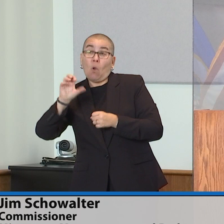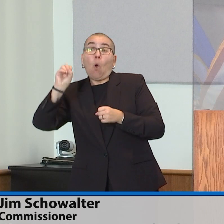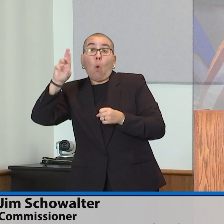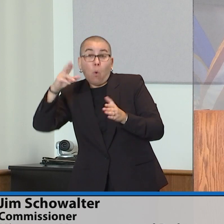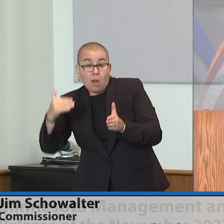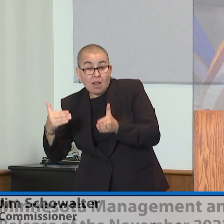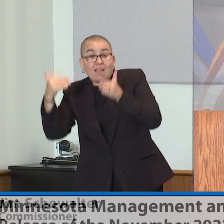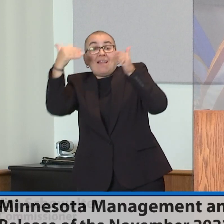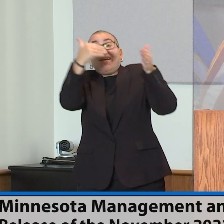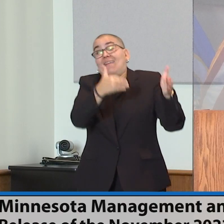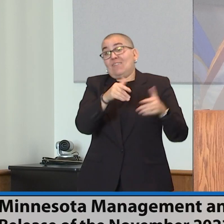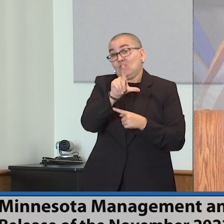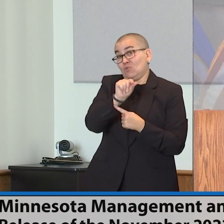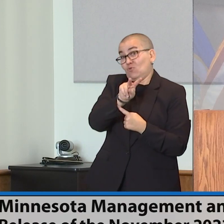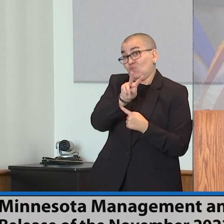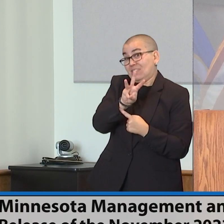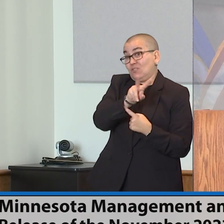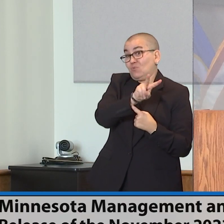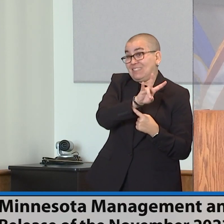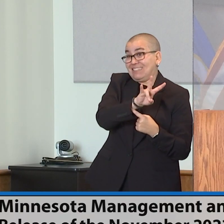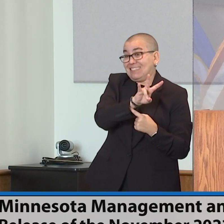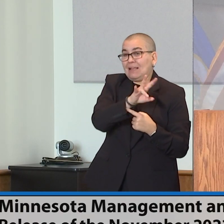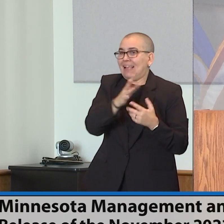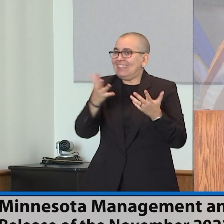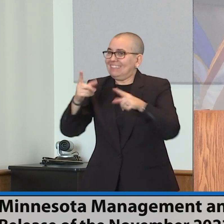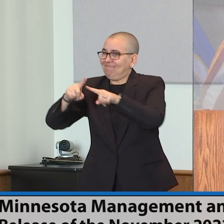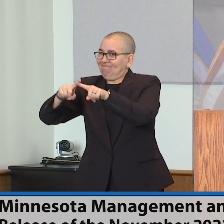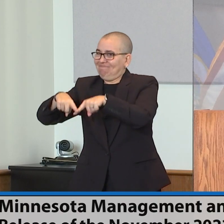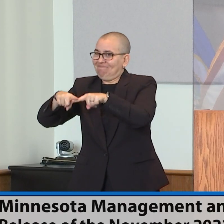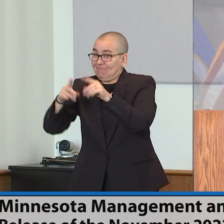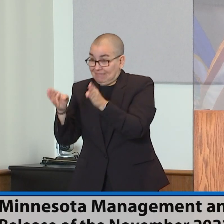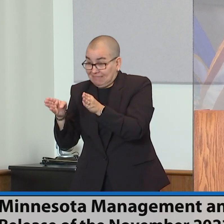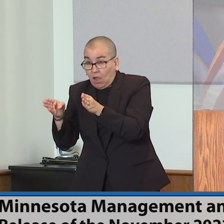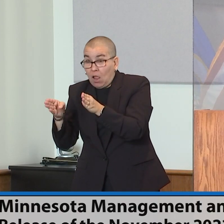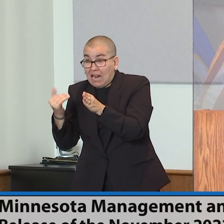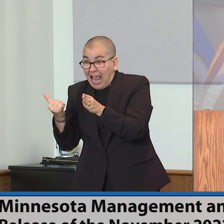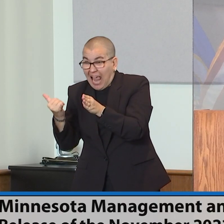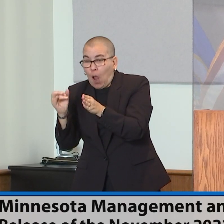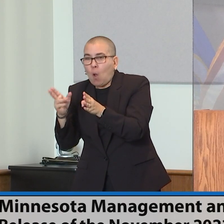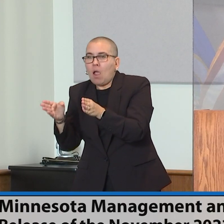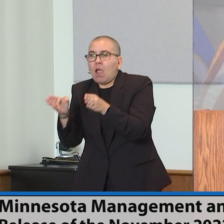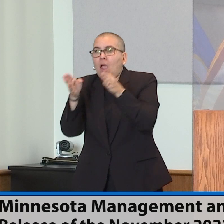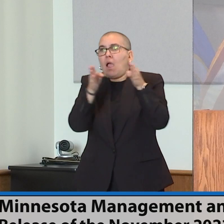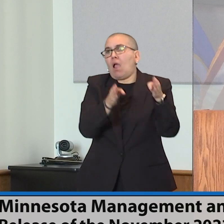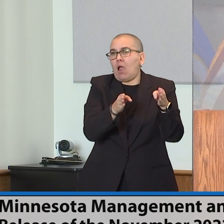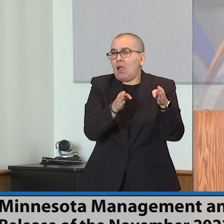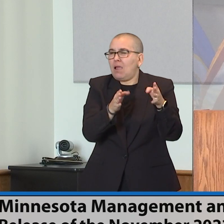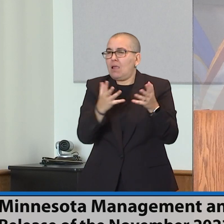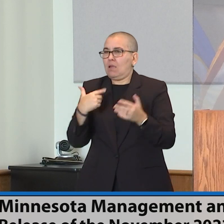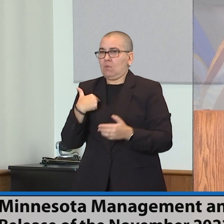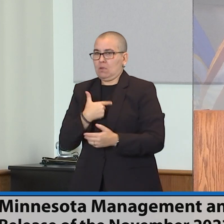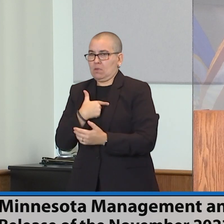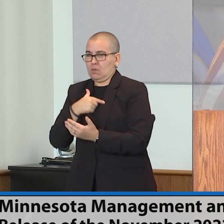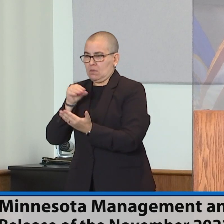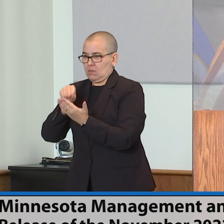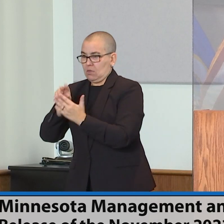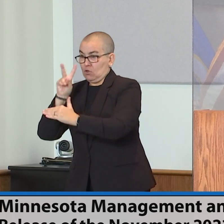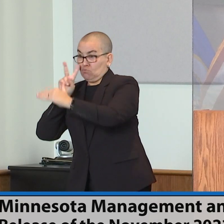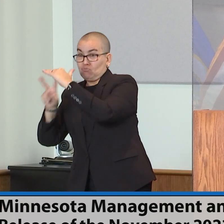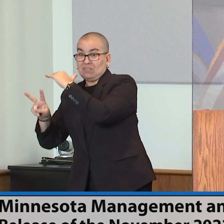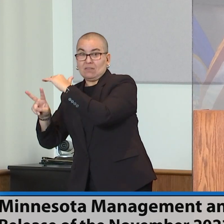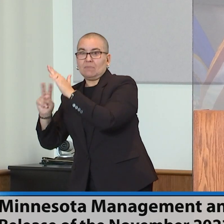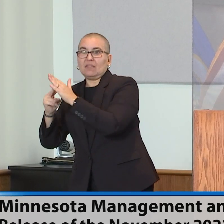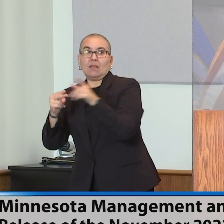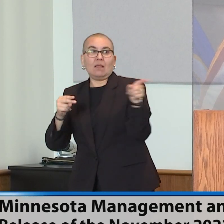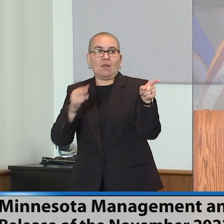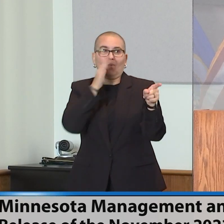cost pressures to increase as projected spending by those amounts. So projected spending would go up by 1.552 or